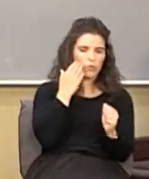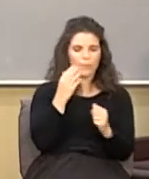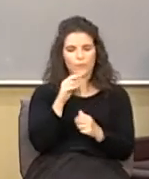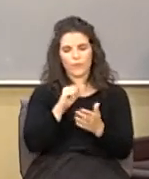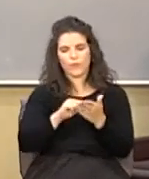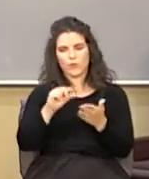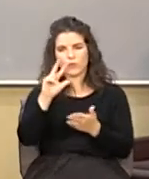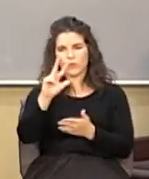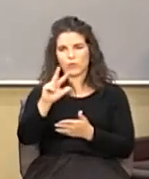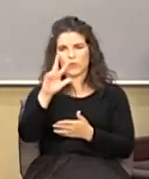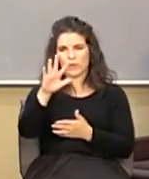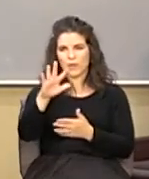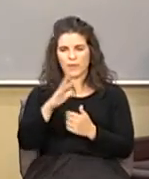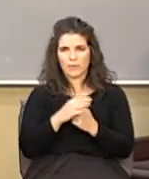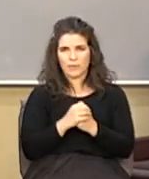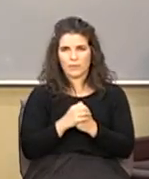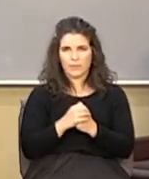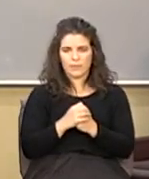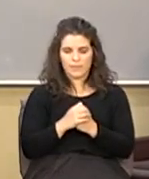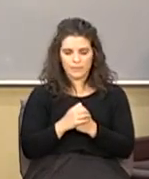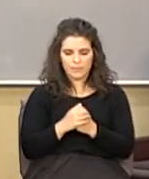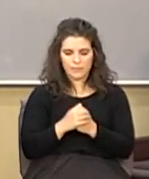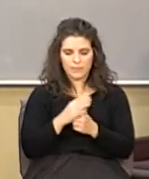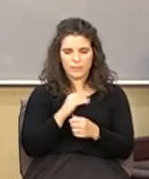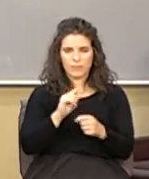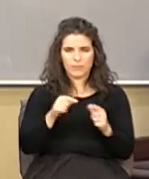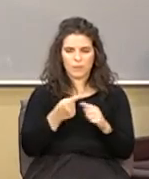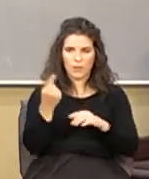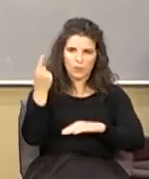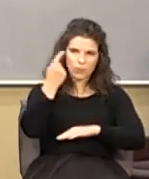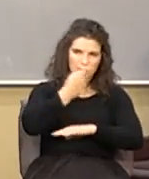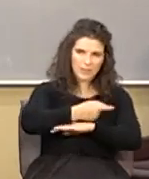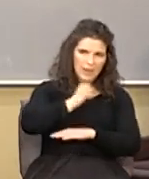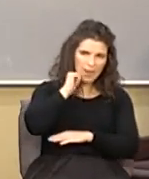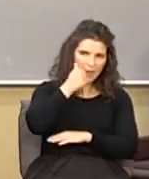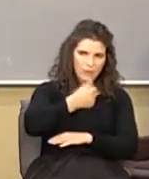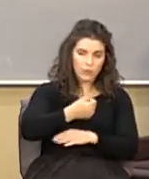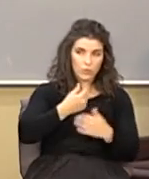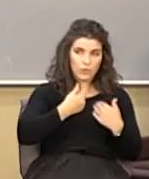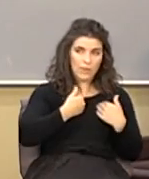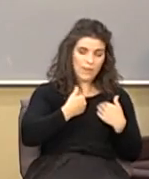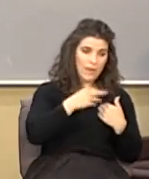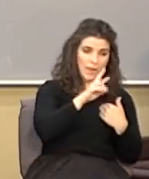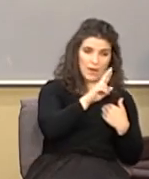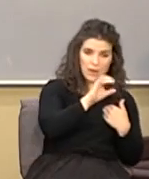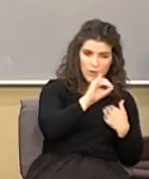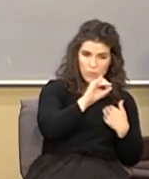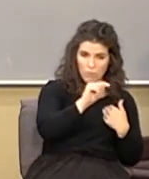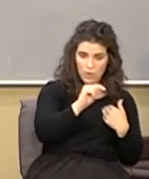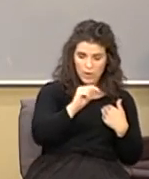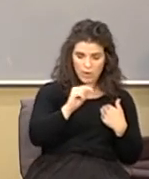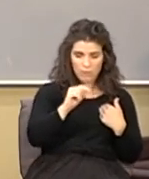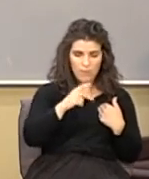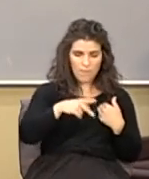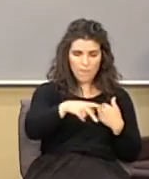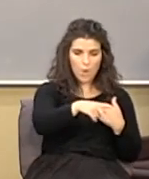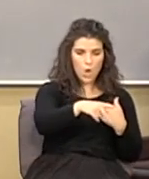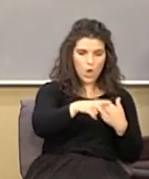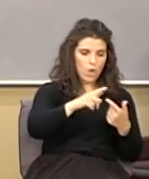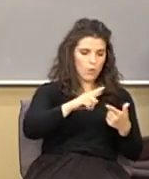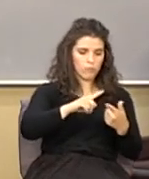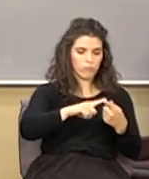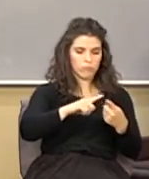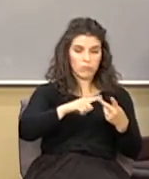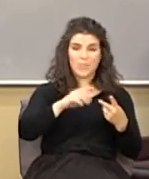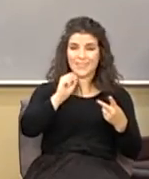35 I'm sorry and when it was day and here's the day after. So they've had a riot they take Paul and Silas put them in